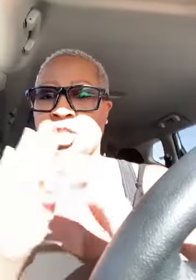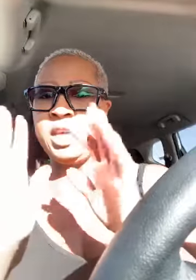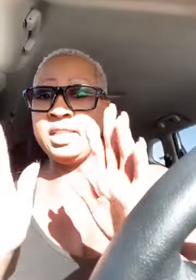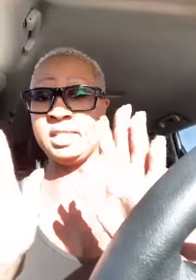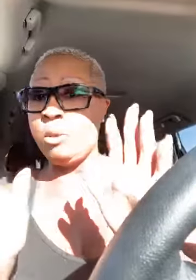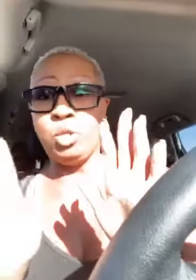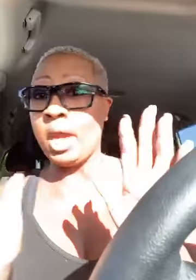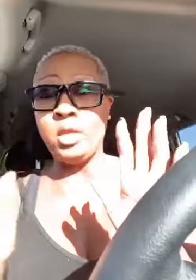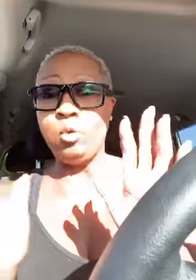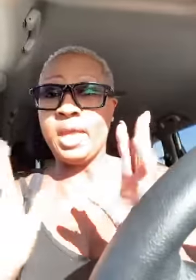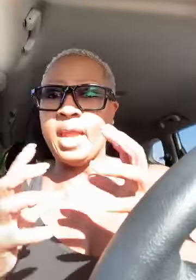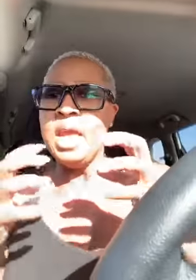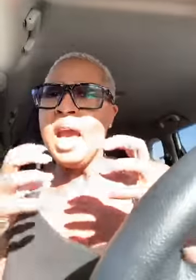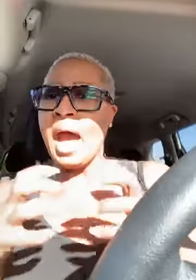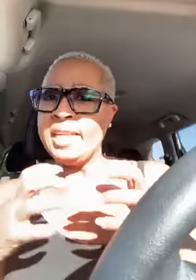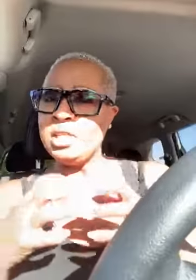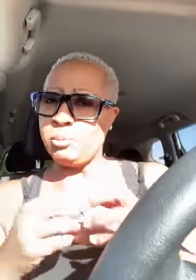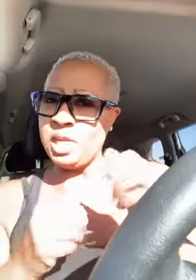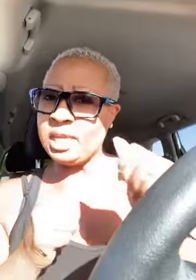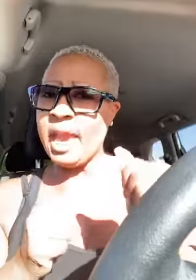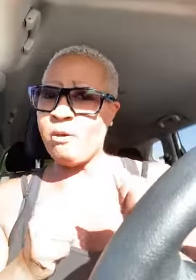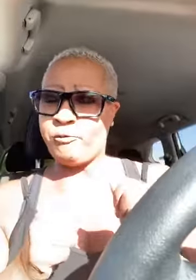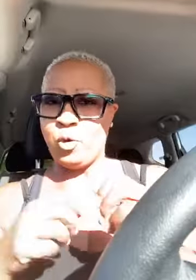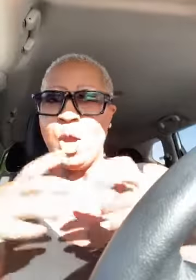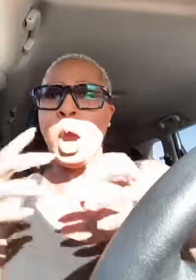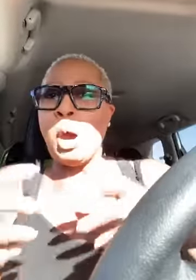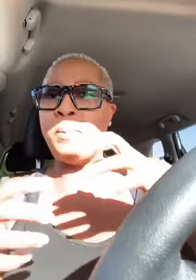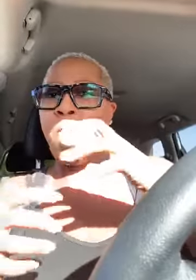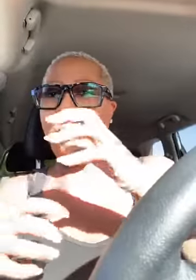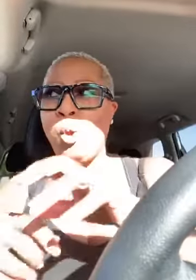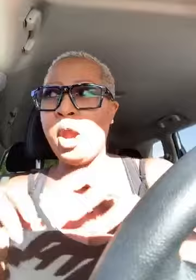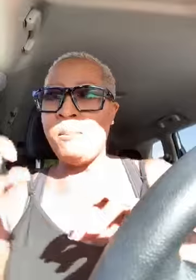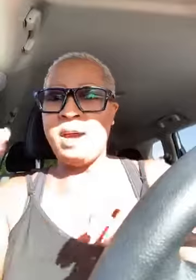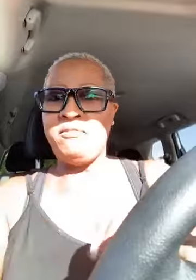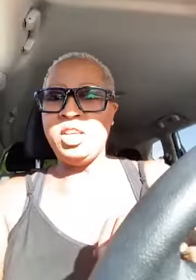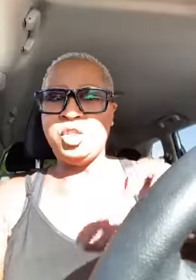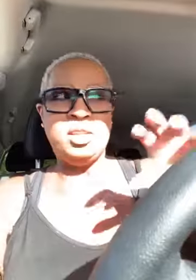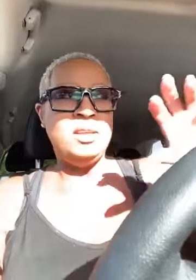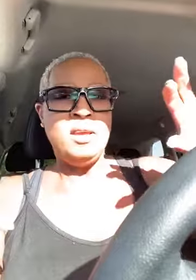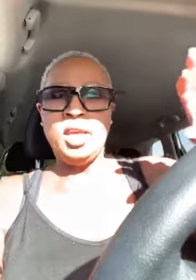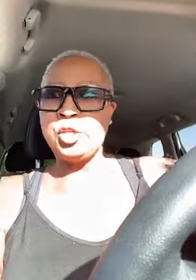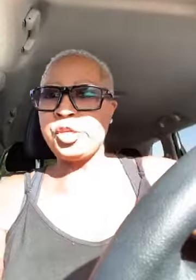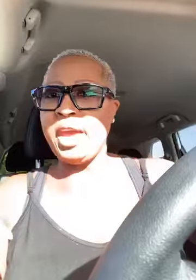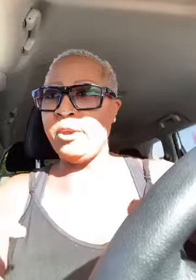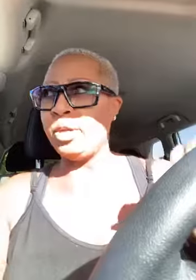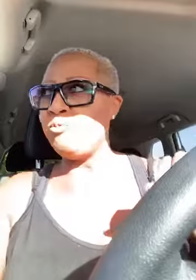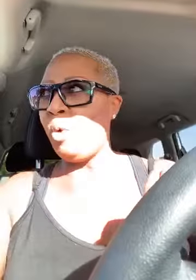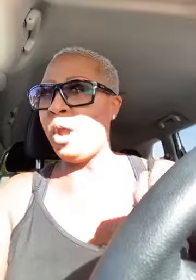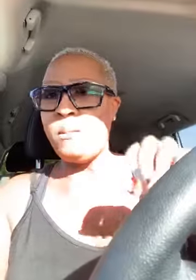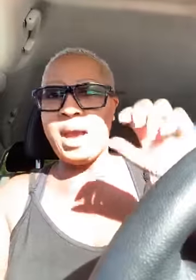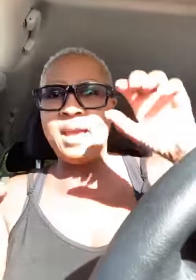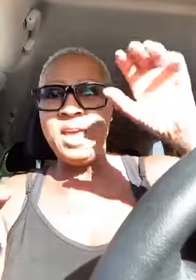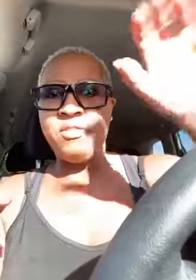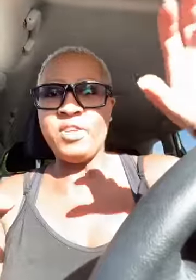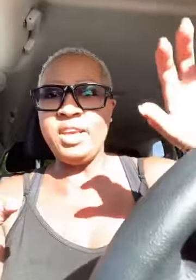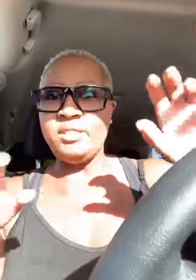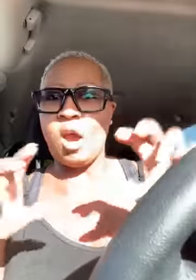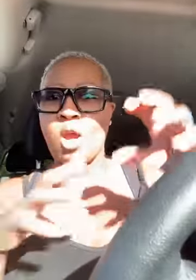said said which i know that i need to be careful about where my vision is shared and where my things are